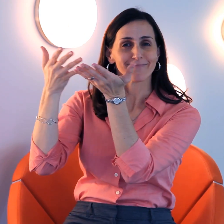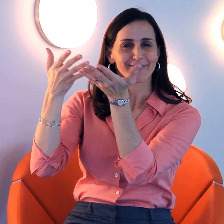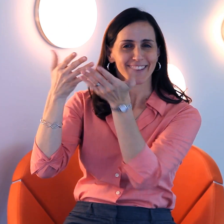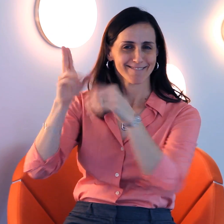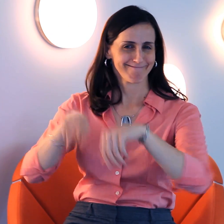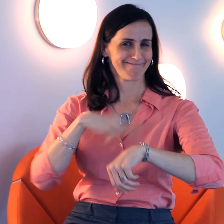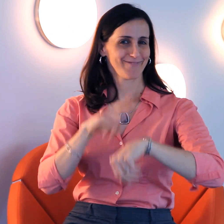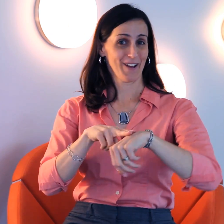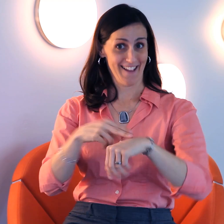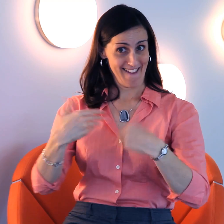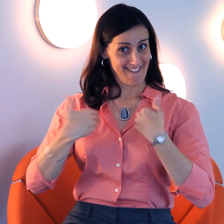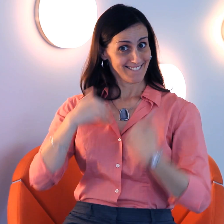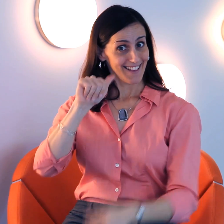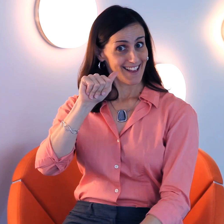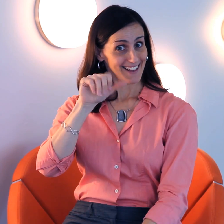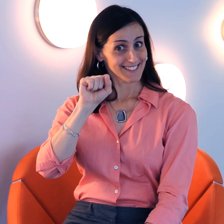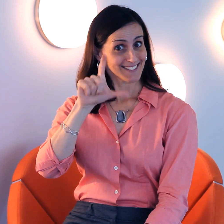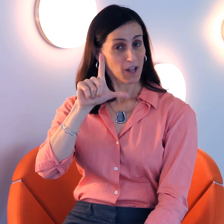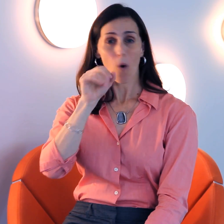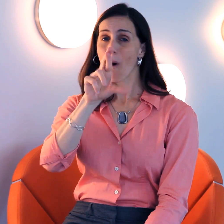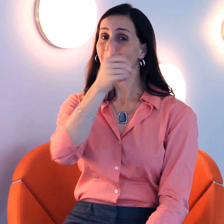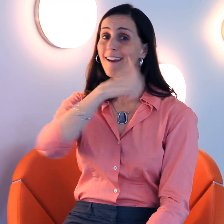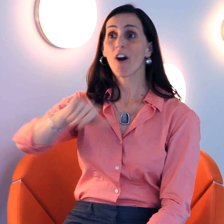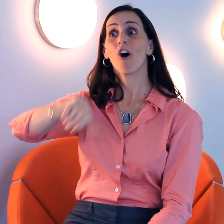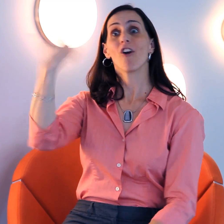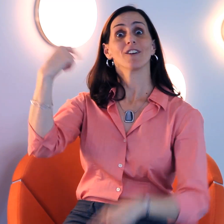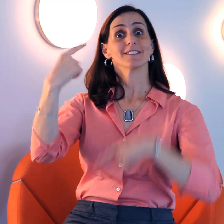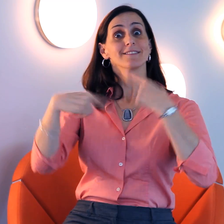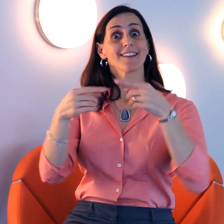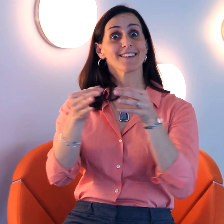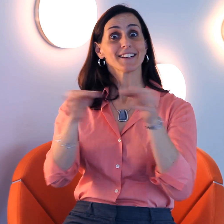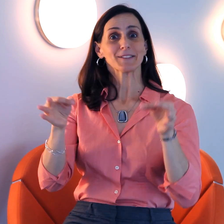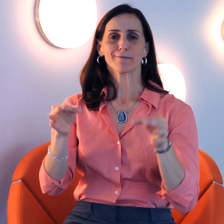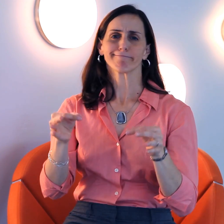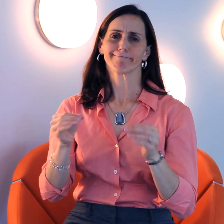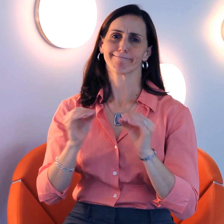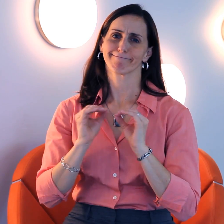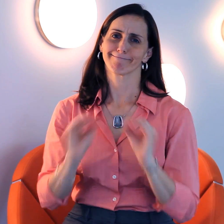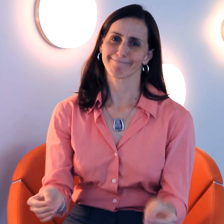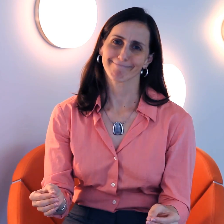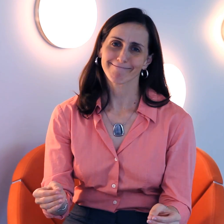Naturally, they do not have American Sign Language or any other sign language emoji.